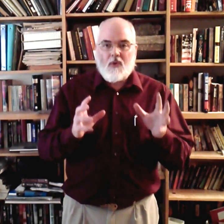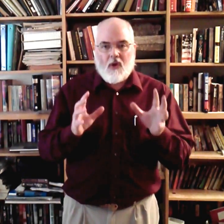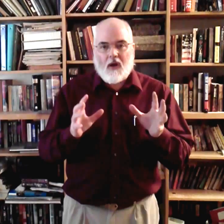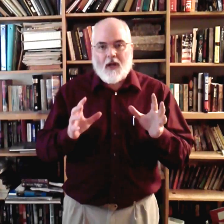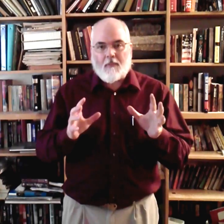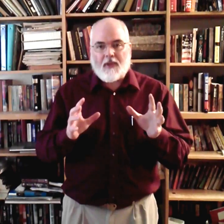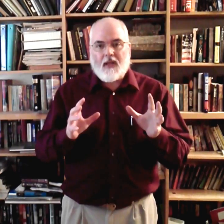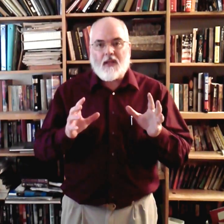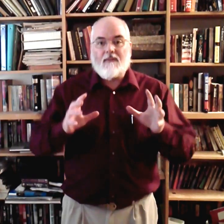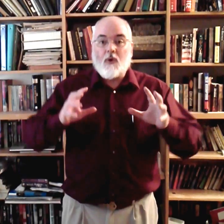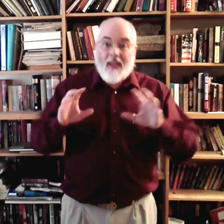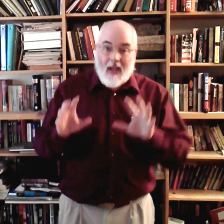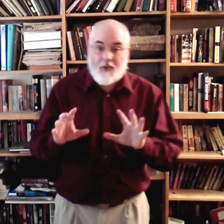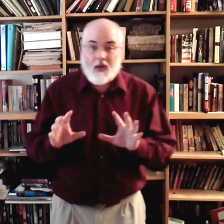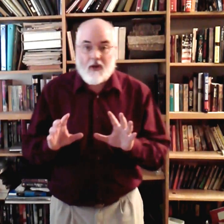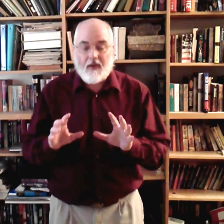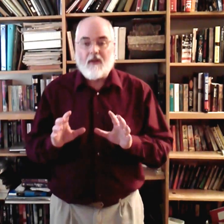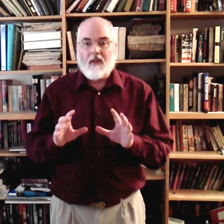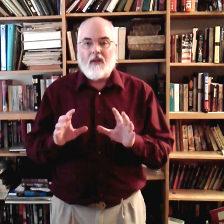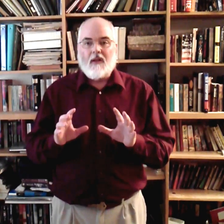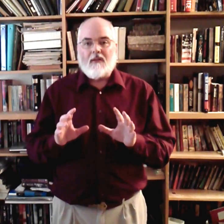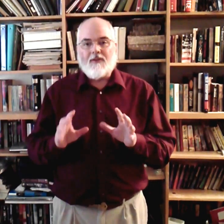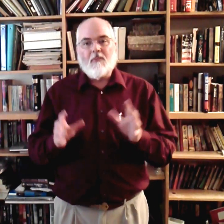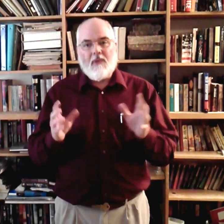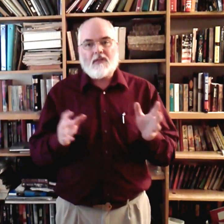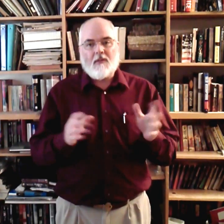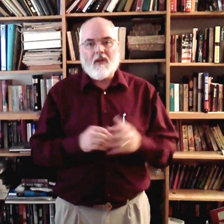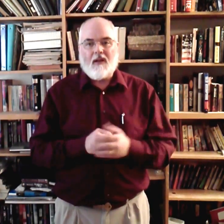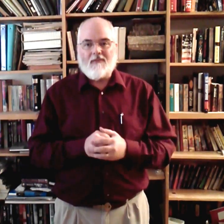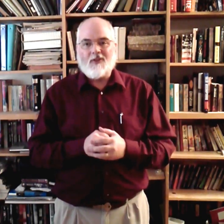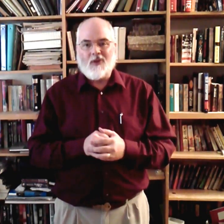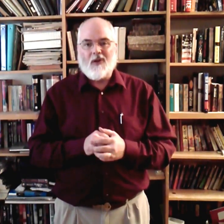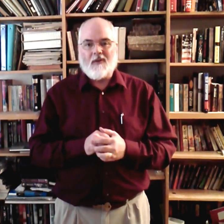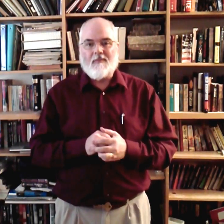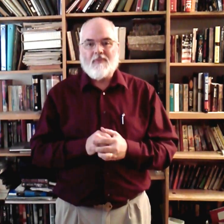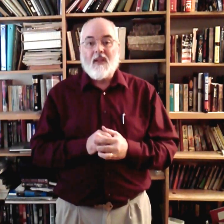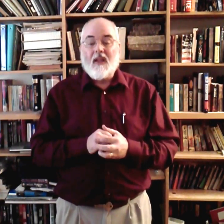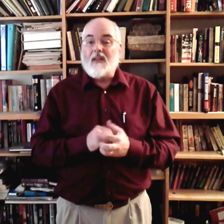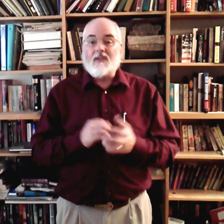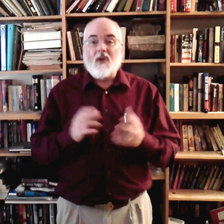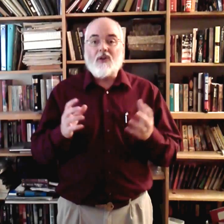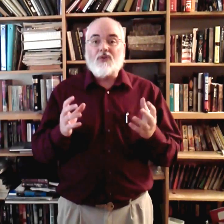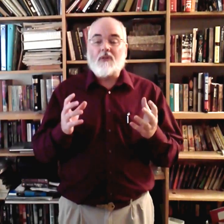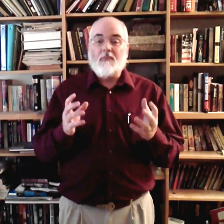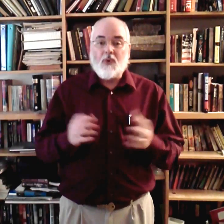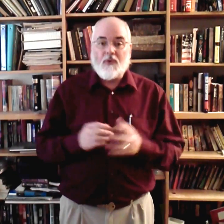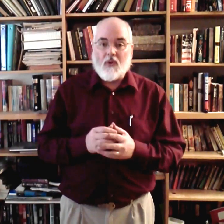caught up in the vocabulary that you miss the meaning of the song. The song is just beautiful.